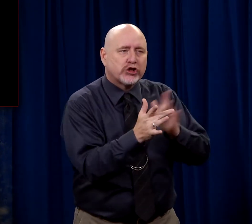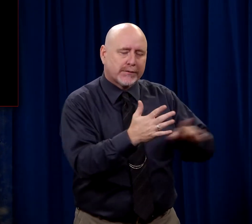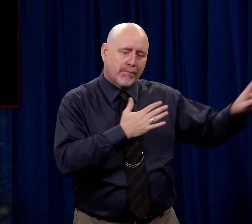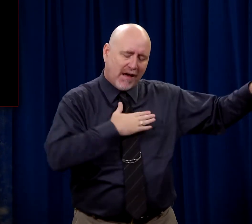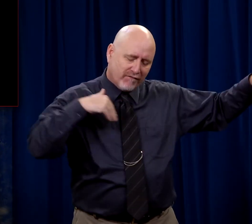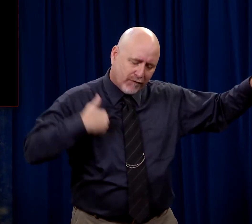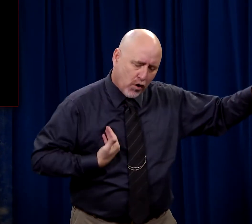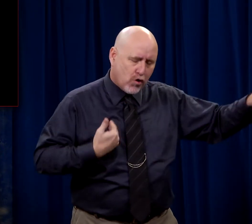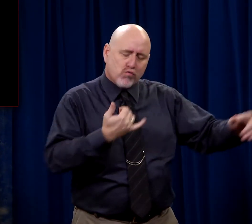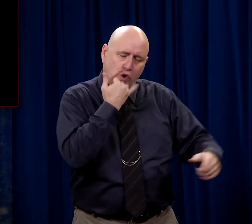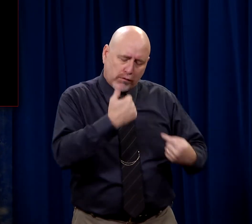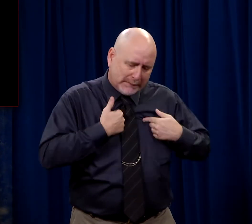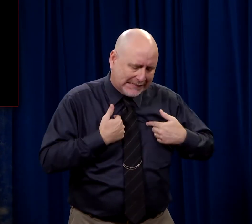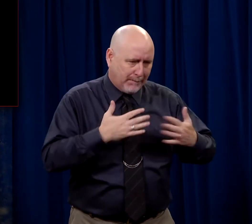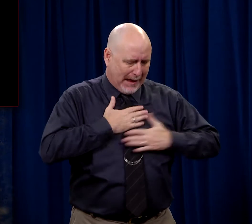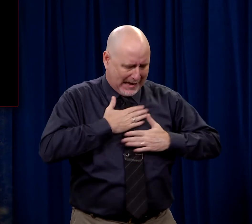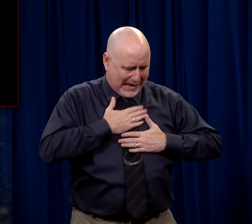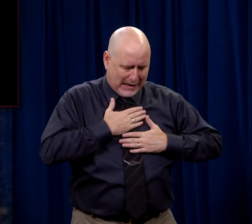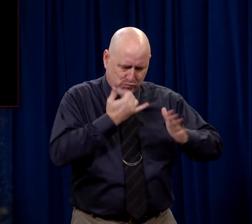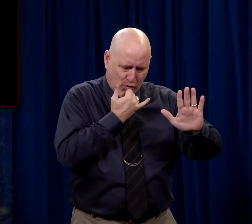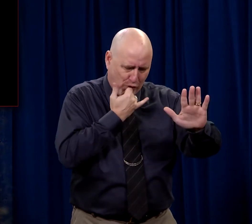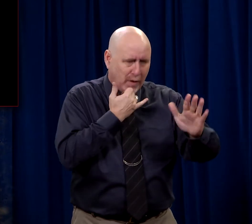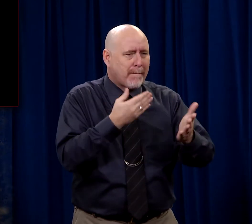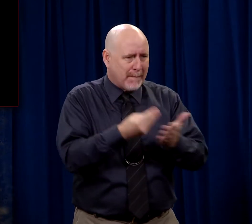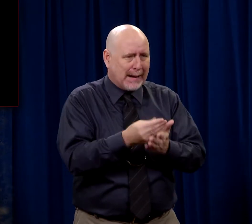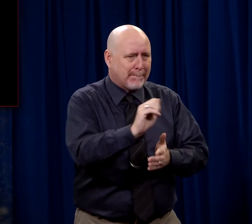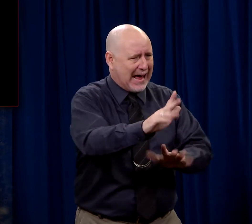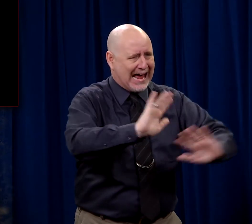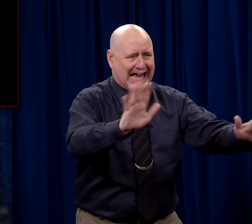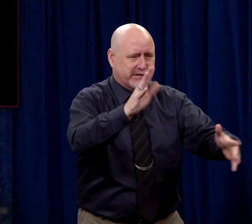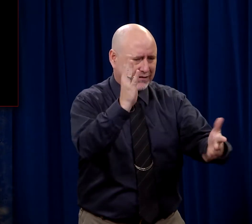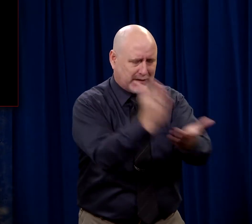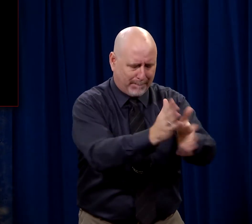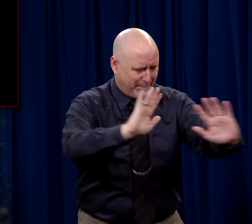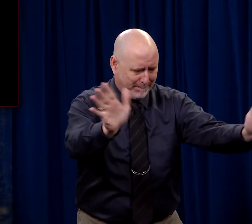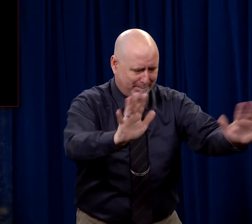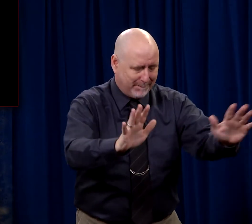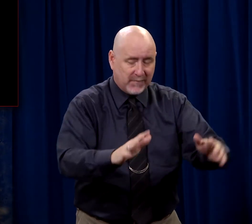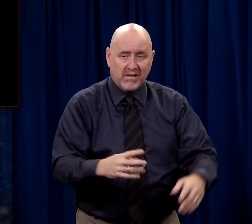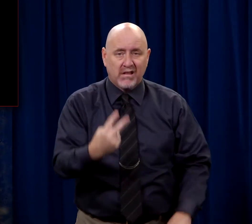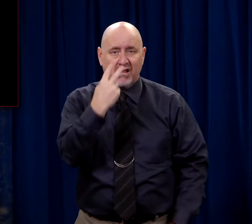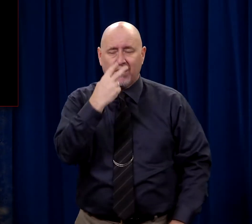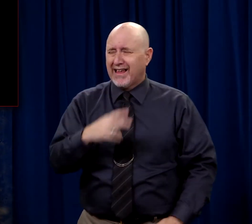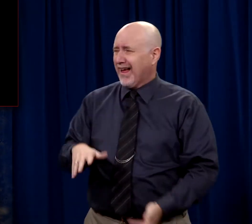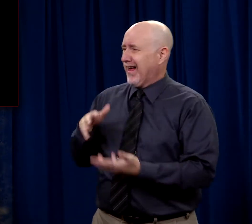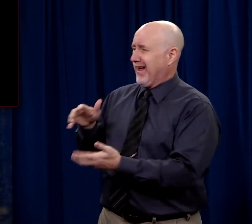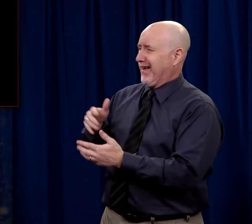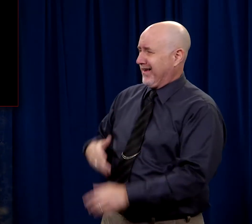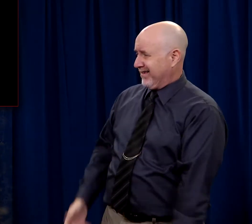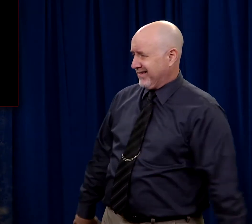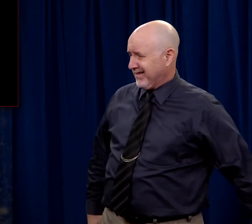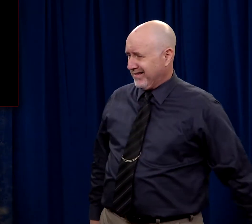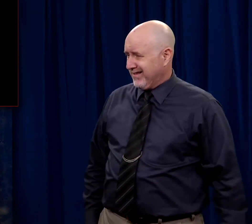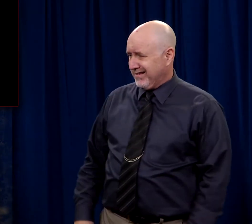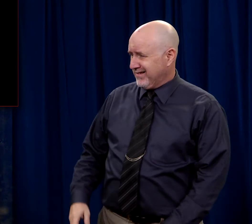He's innocent and I was wrong about this. It was all wrong and I want to reverse the deal. They laugh at him. Look,